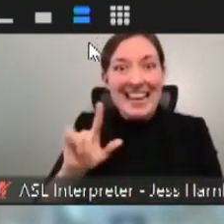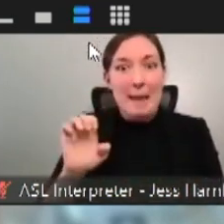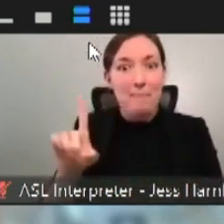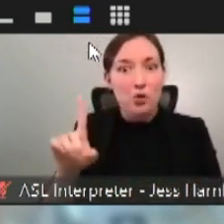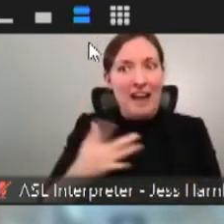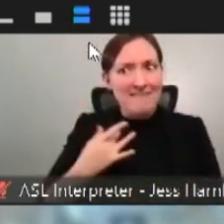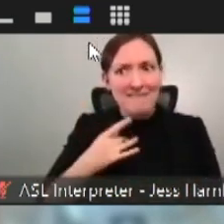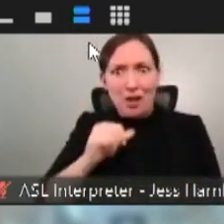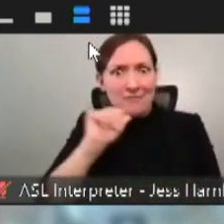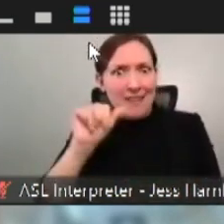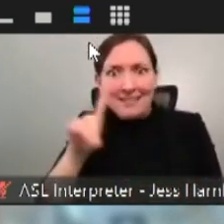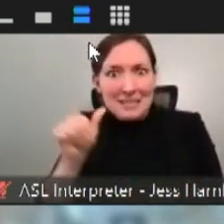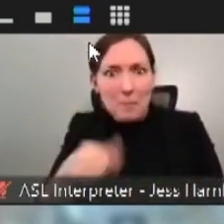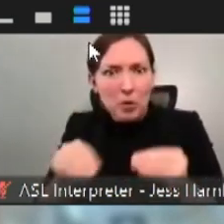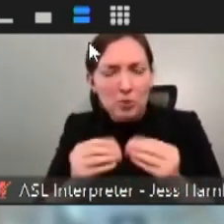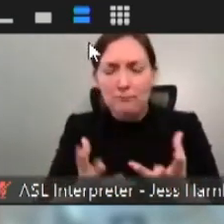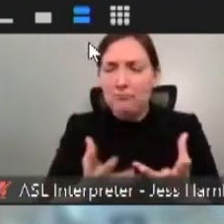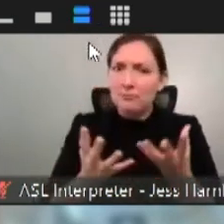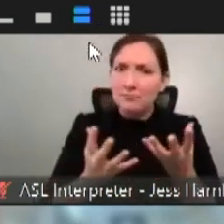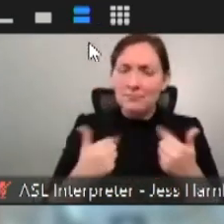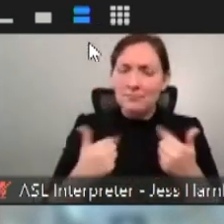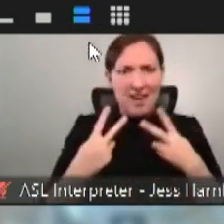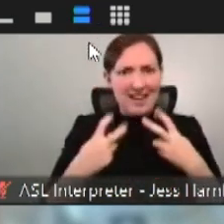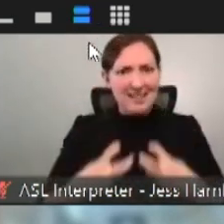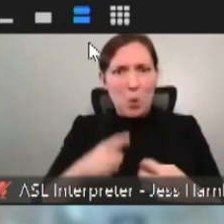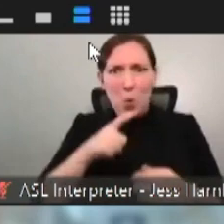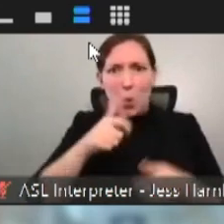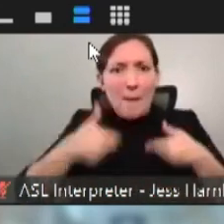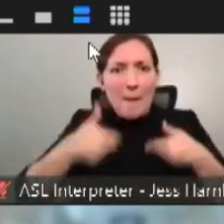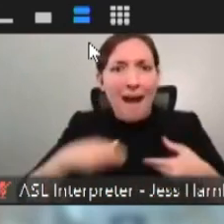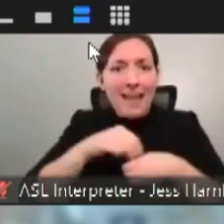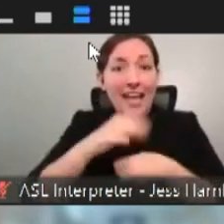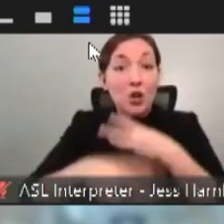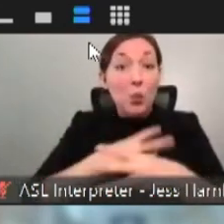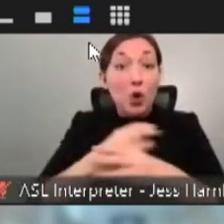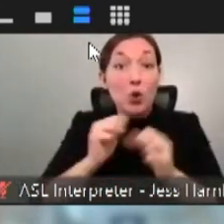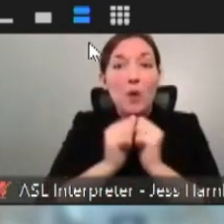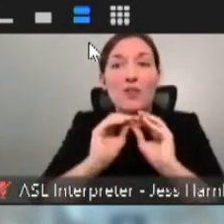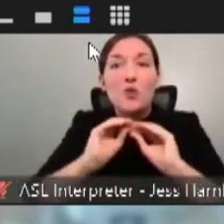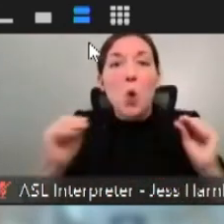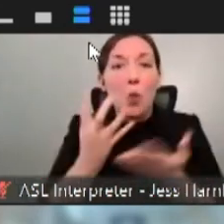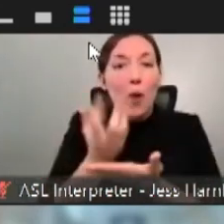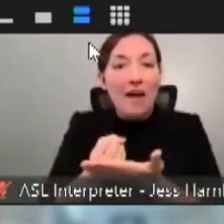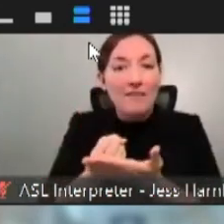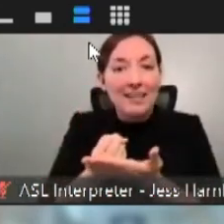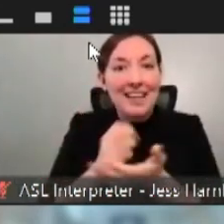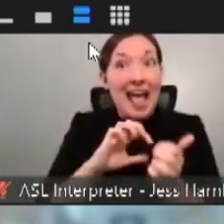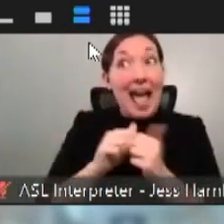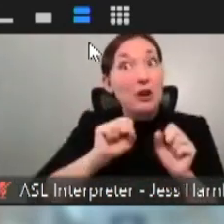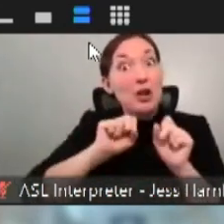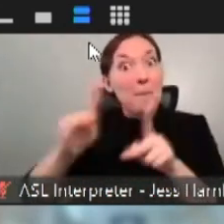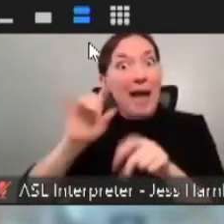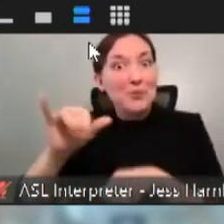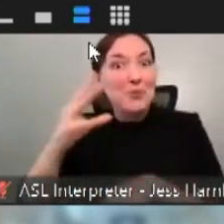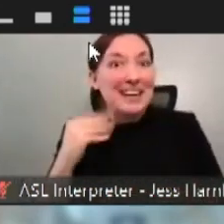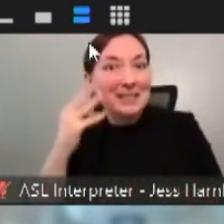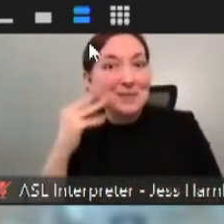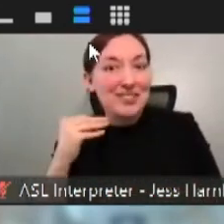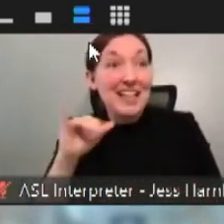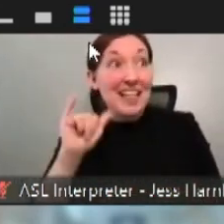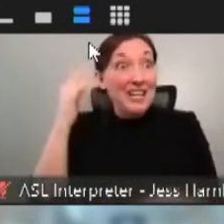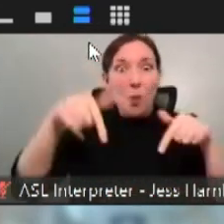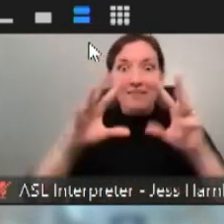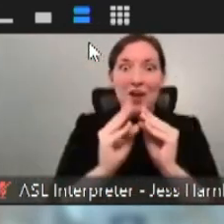had to reassess myself. Who is Duane Fernandes in a world where gravity doesn't exist and how do I get myself back there? And this is why we're here, right?